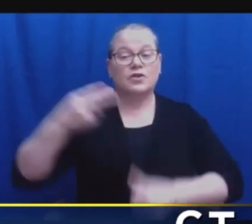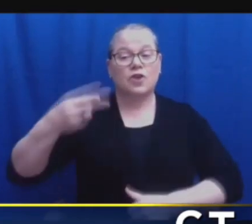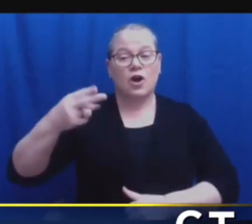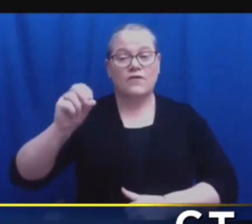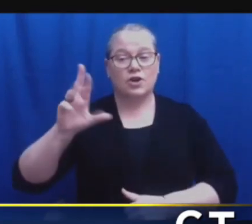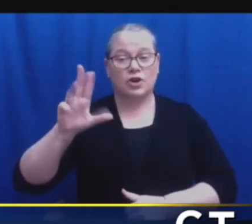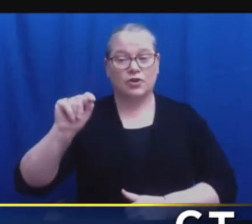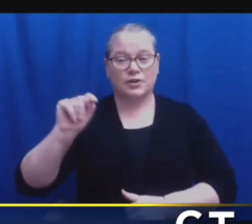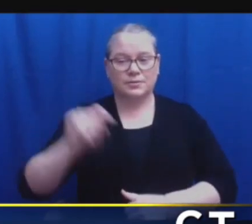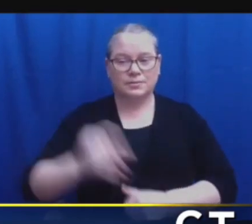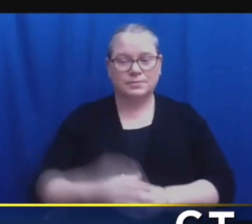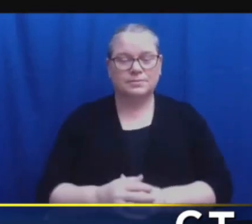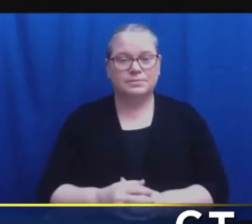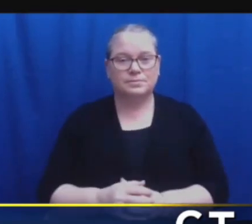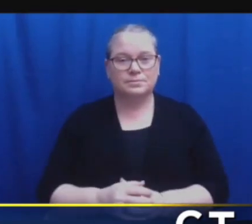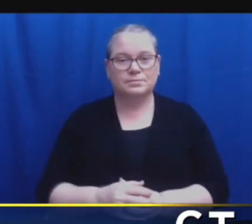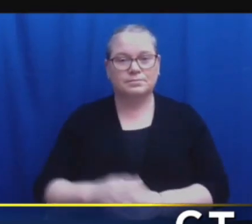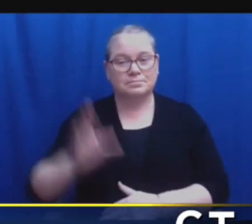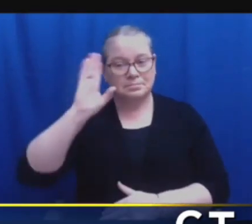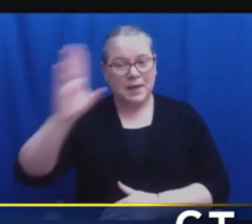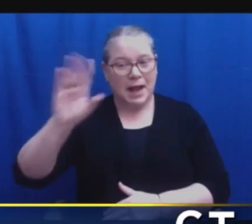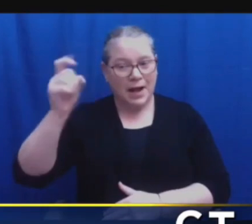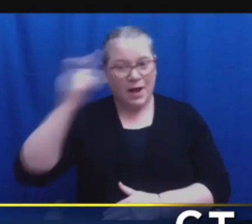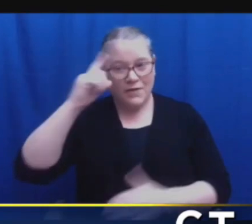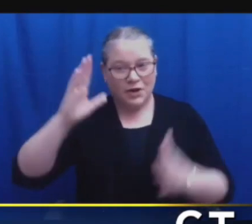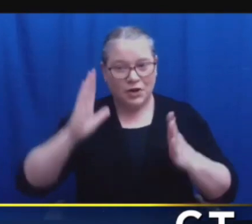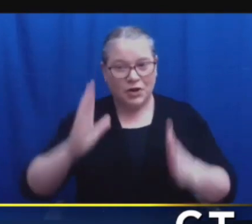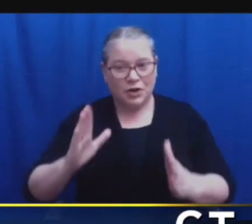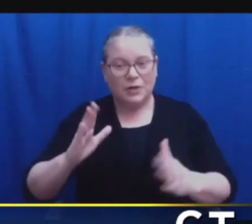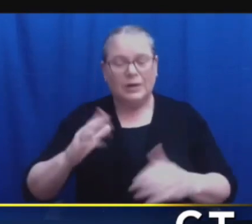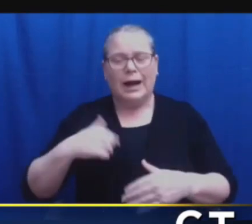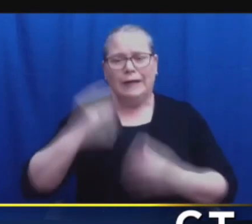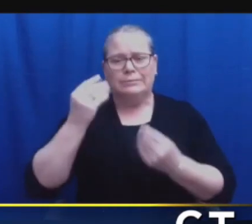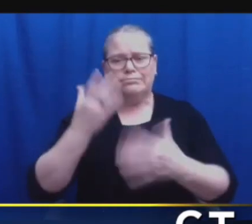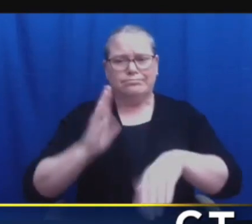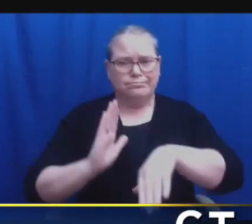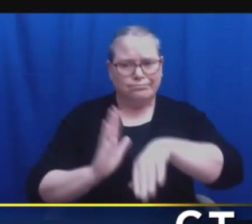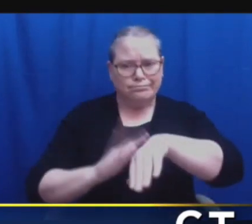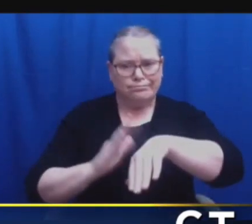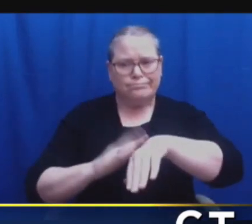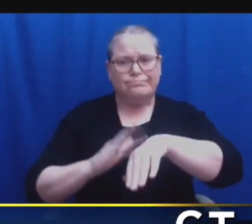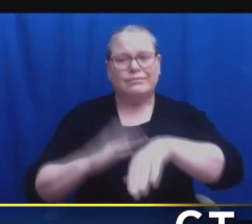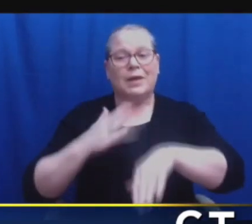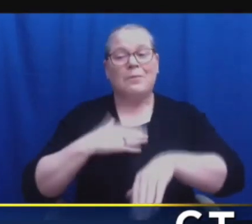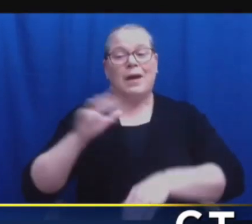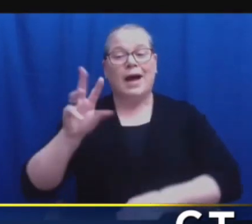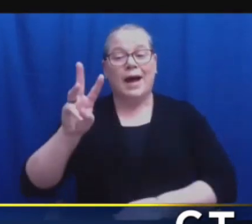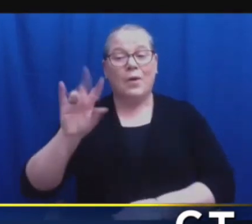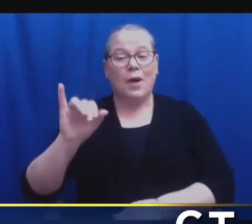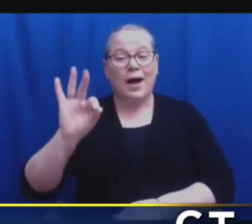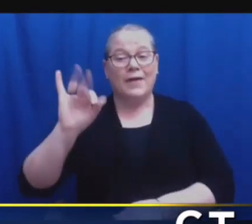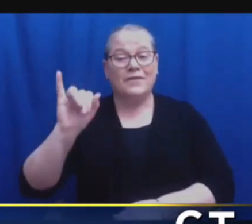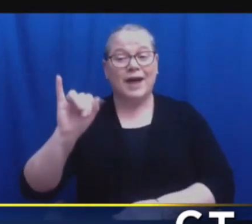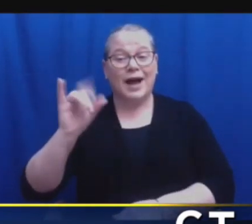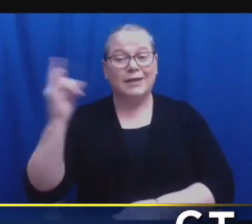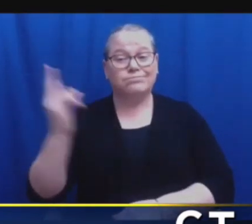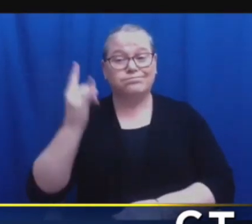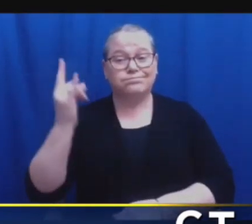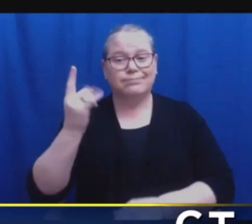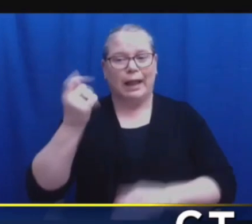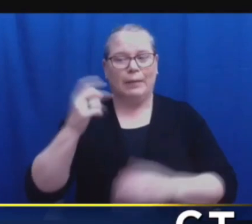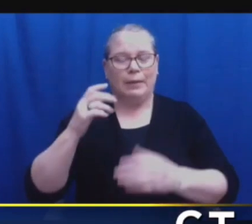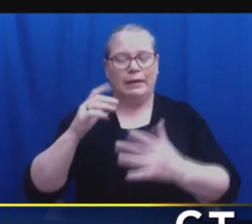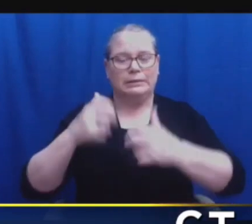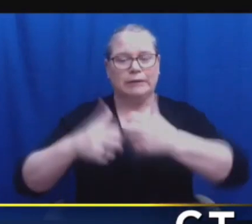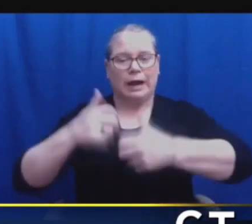Hey, Governor. This is Emily Brindley from The Current. I'm having a little bit of Wi-Fi issues, so just let me know if you can't hear me. But do you have any idea on whether